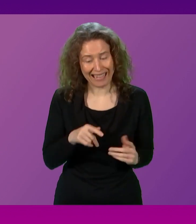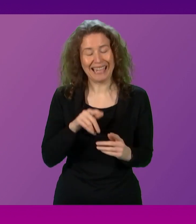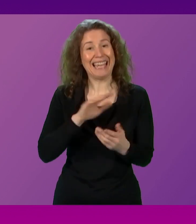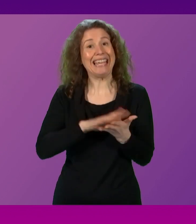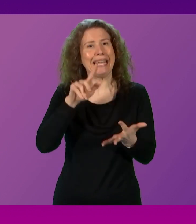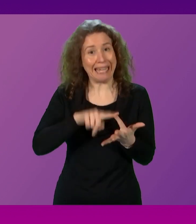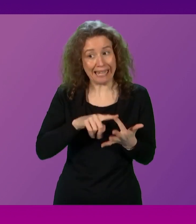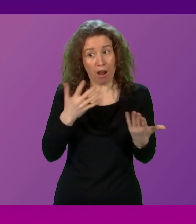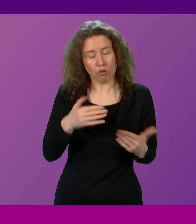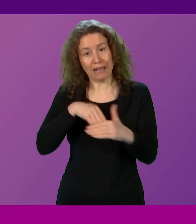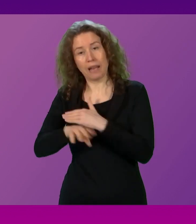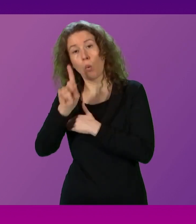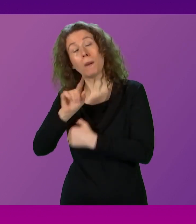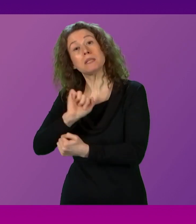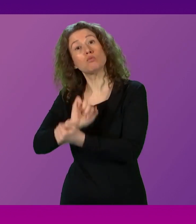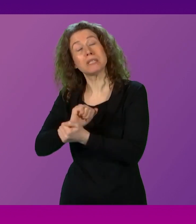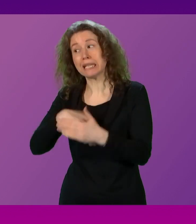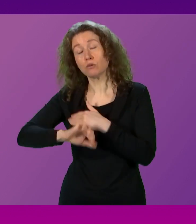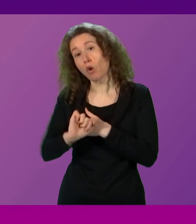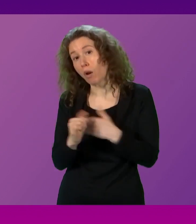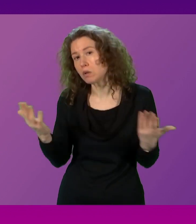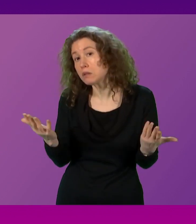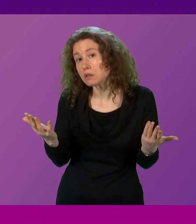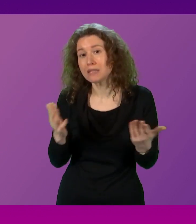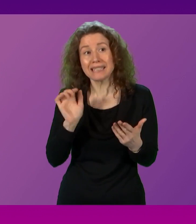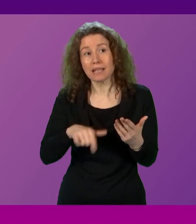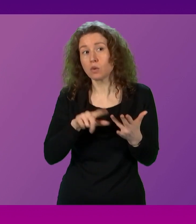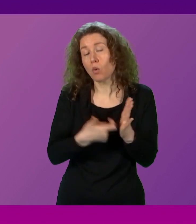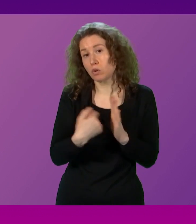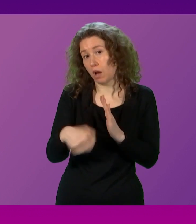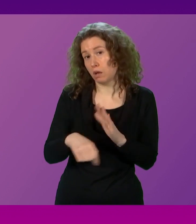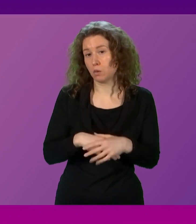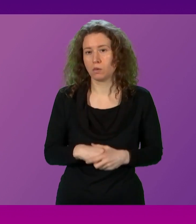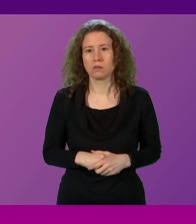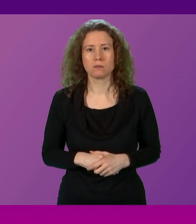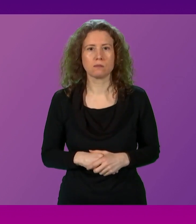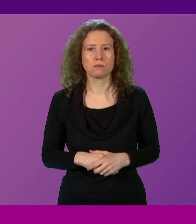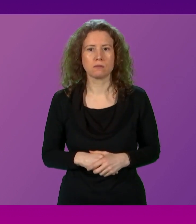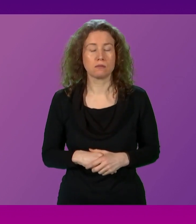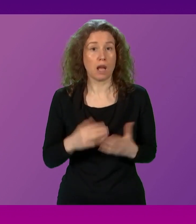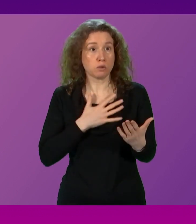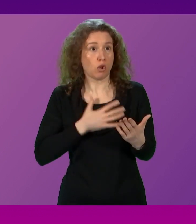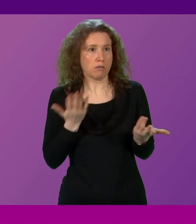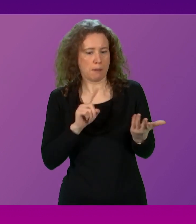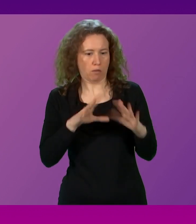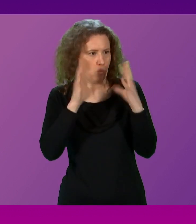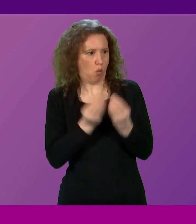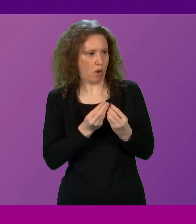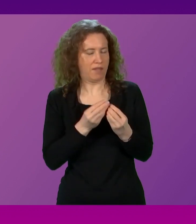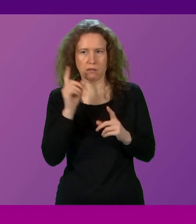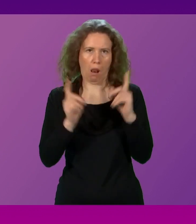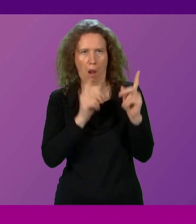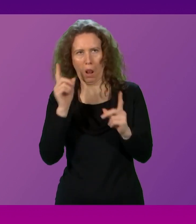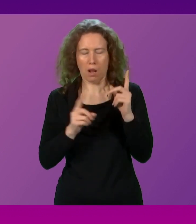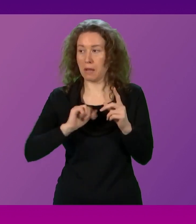in a woman's prison here in Scotland, First Minister? Yes or no? And I'm sorry, all of this stuff about the